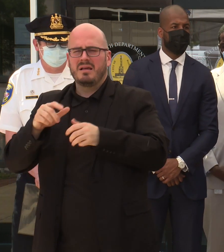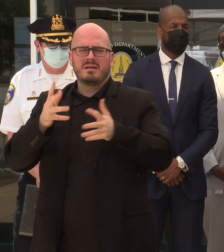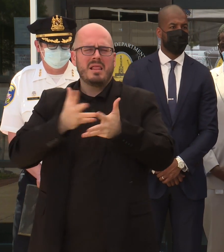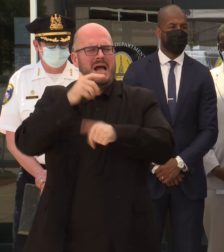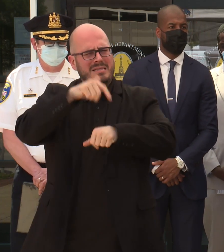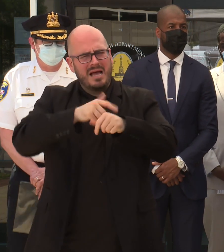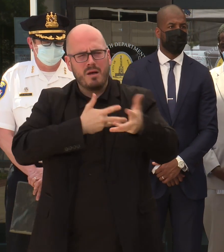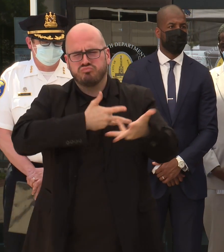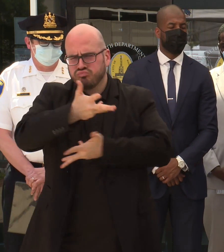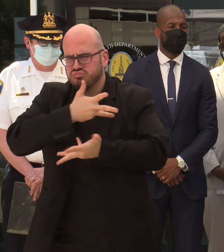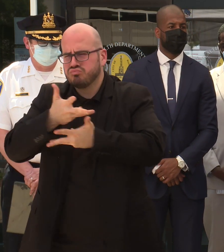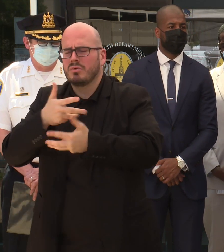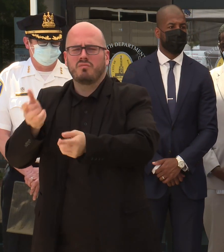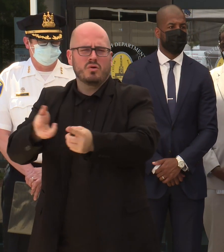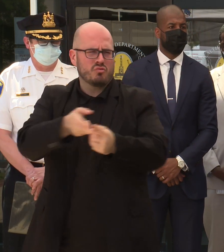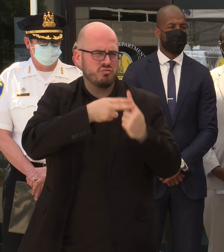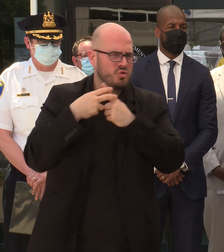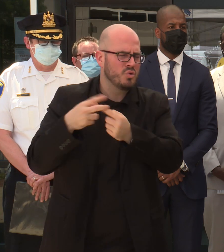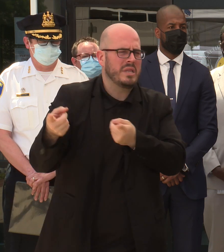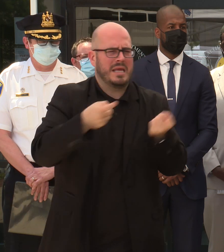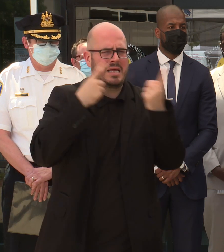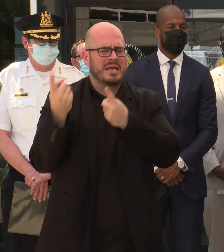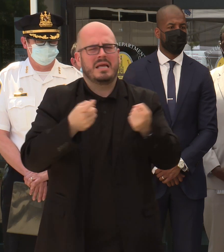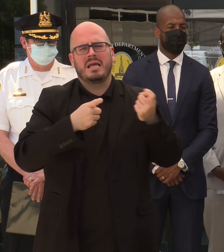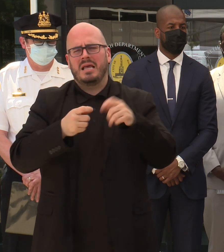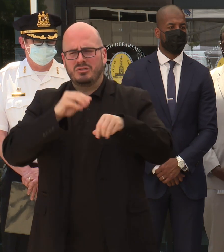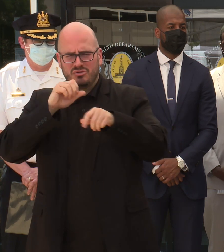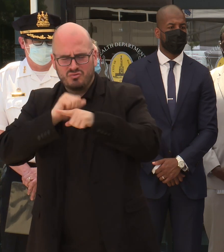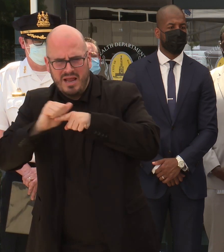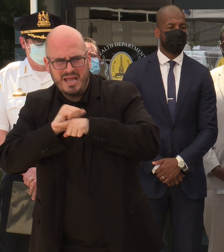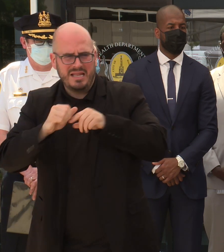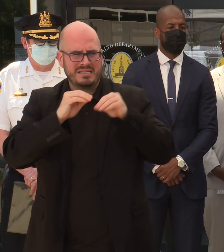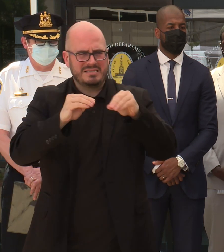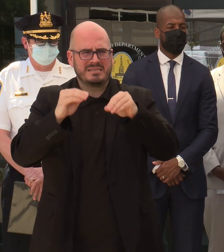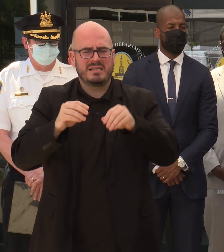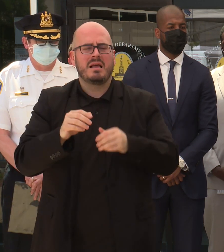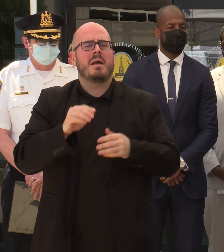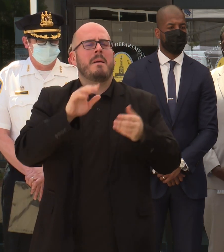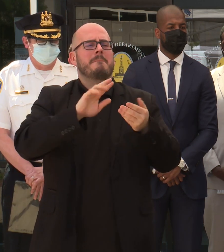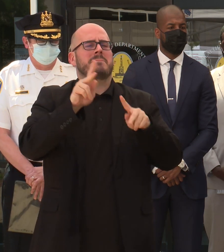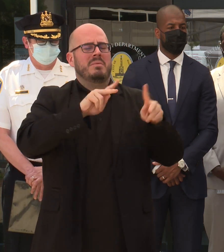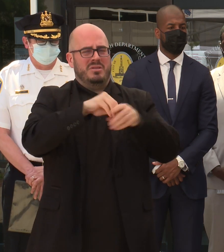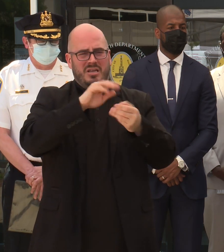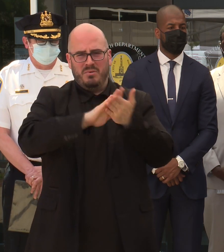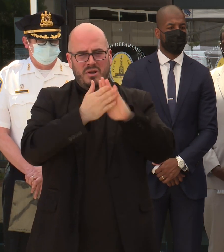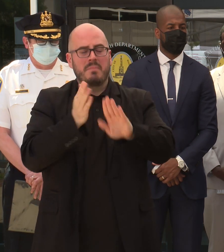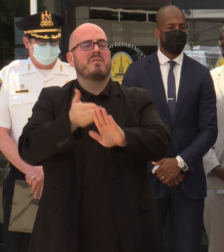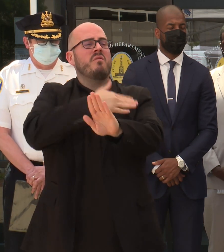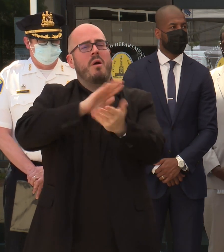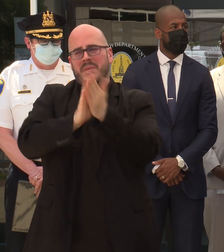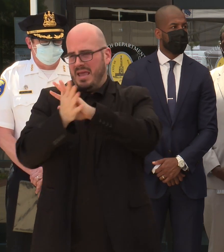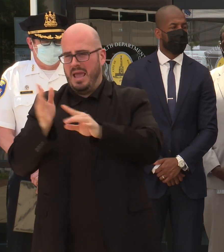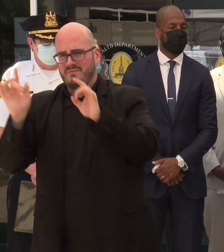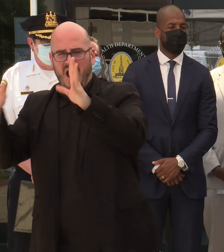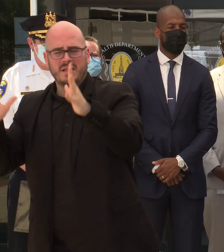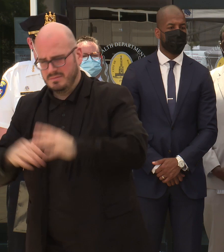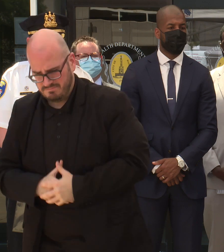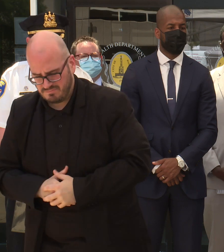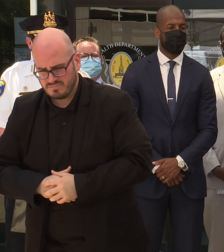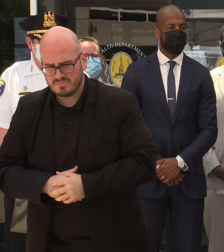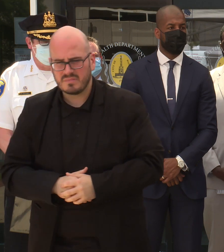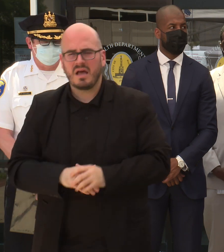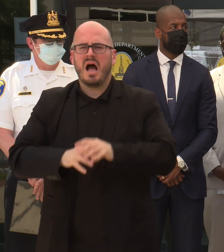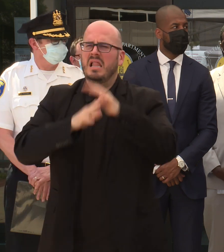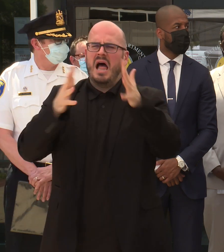community mediators to resolve neighborhood disputes before they turned violent. In the earliest days of the programming and facing